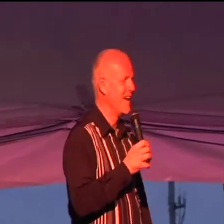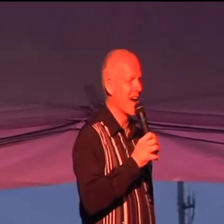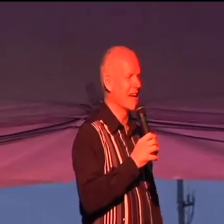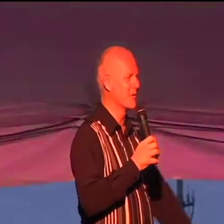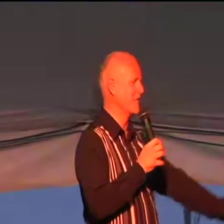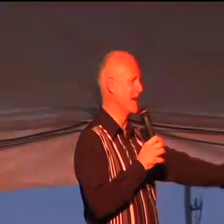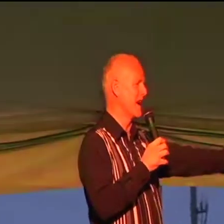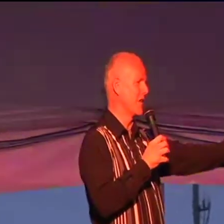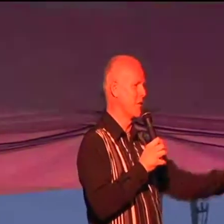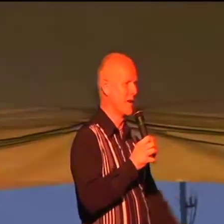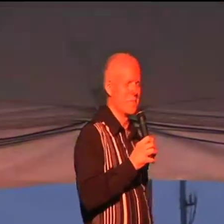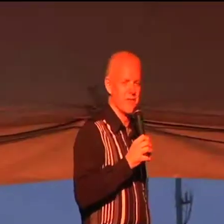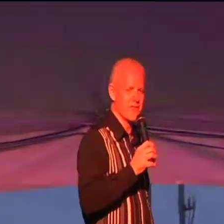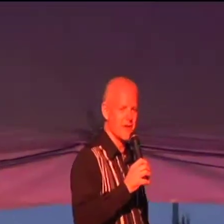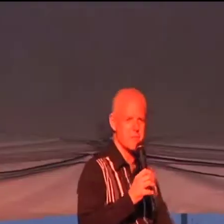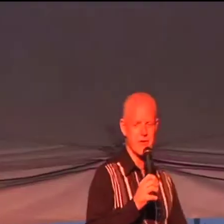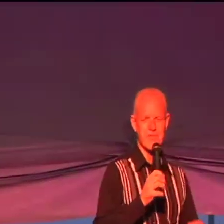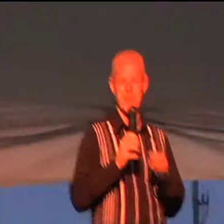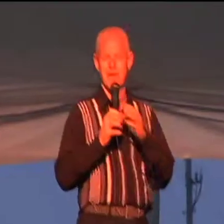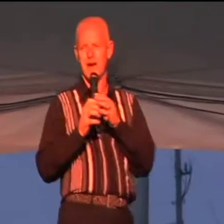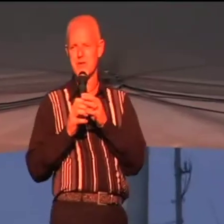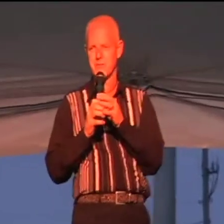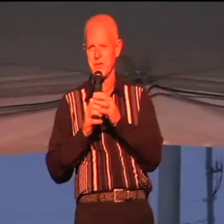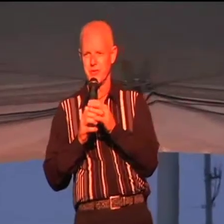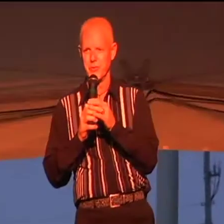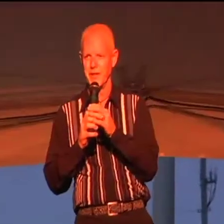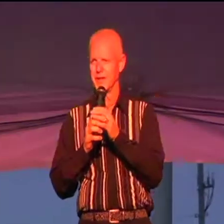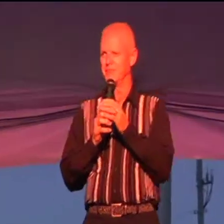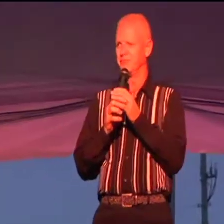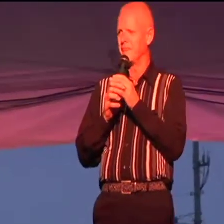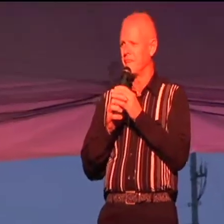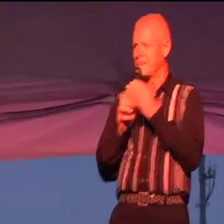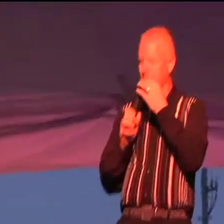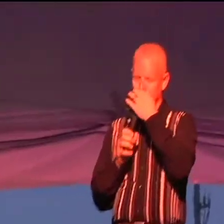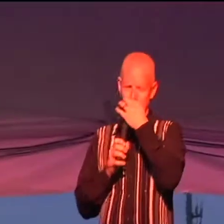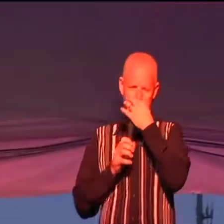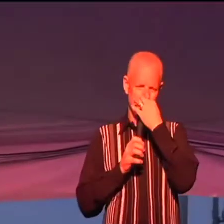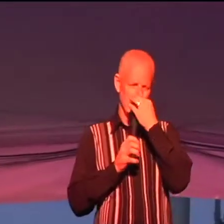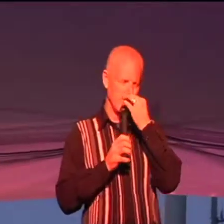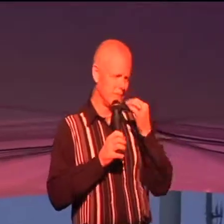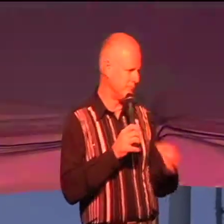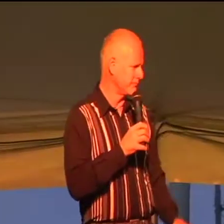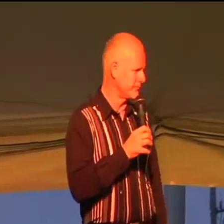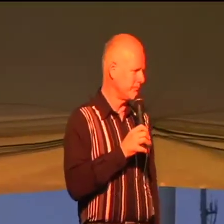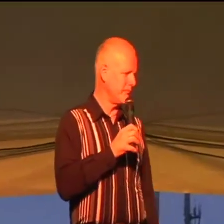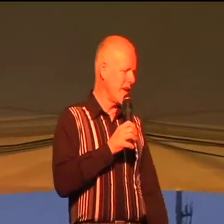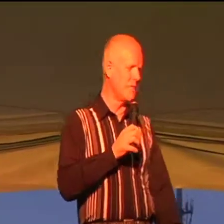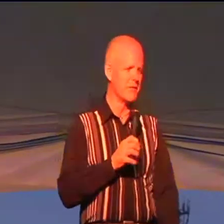I'd like to invite Cathy Goodwin up on stage because somebody asked me during the week, have